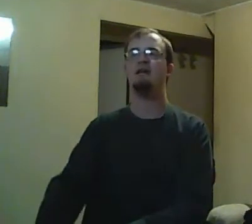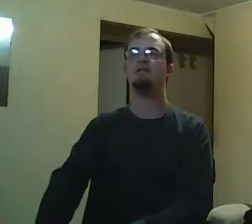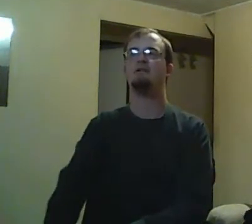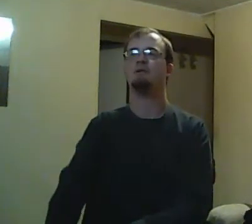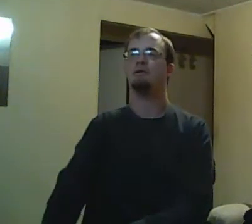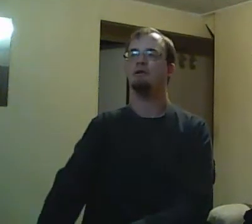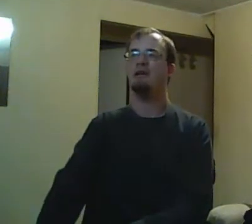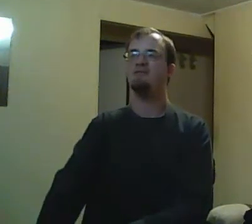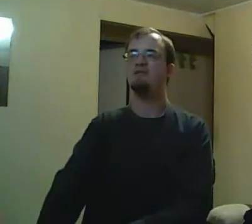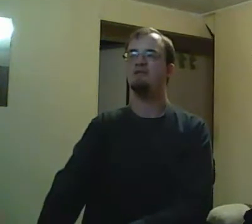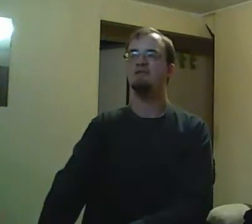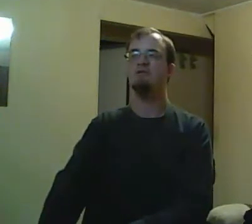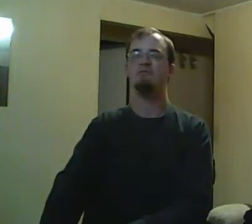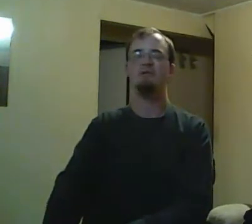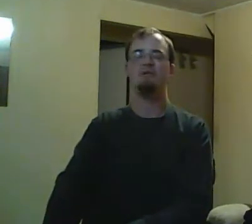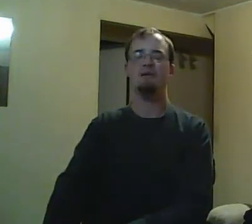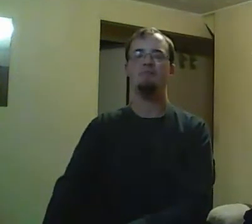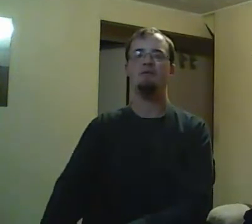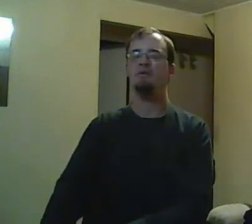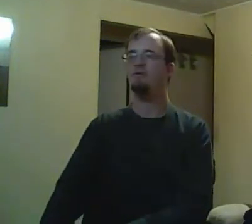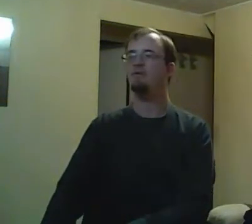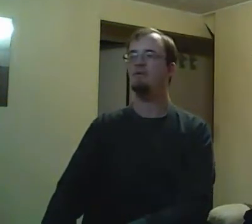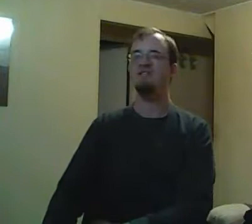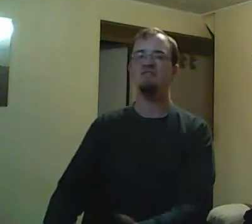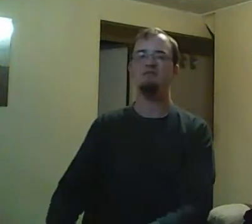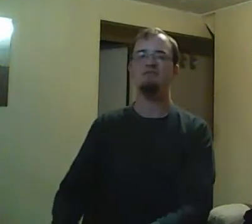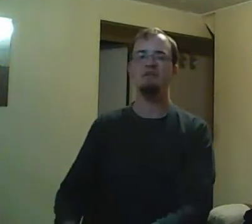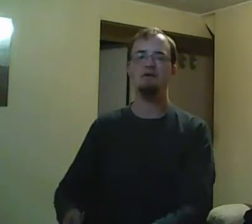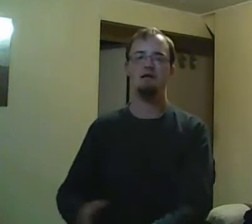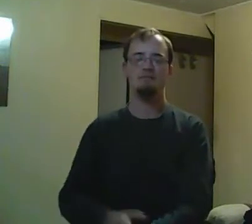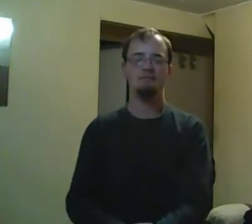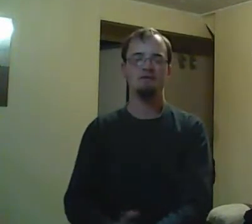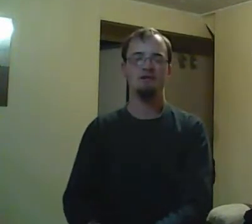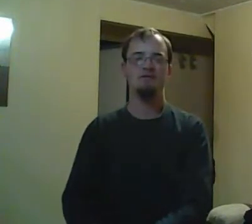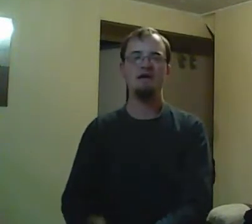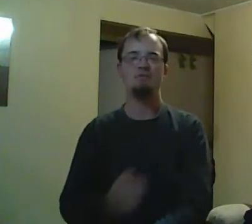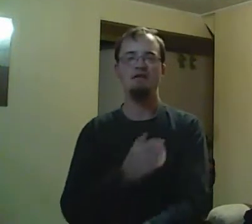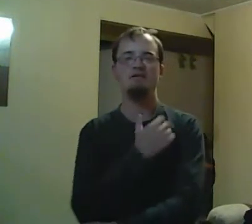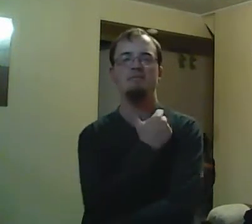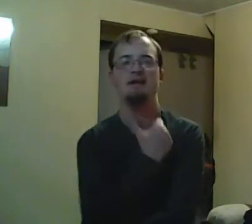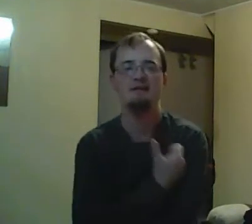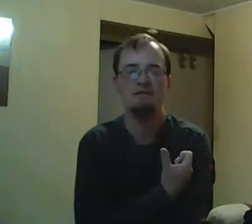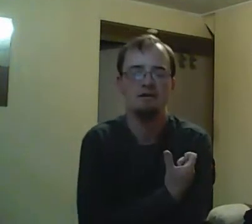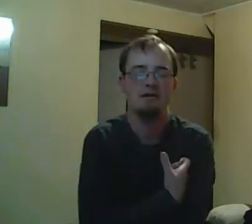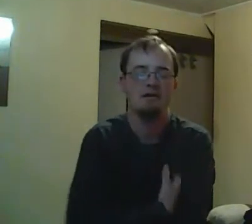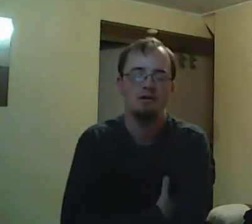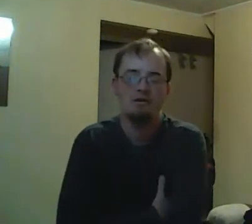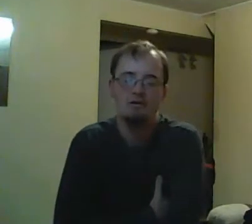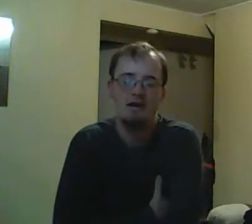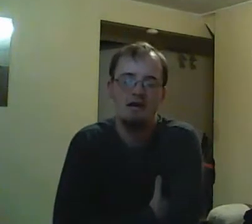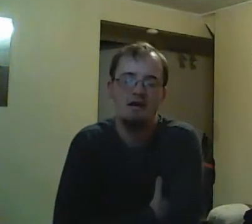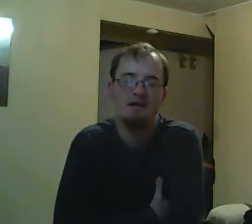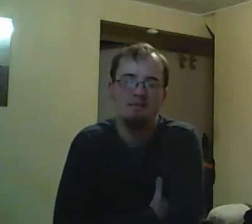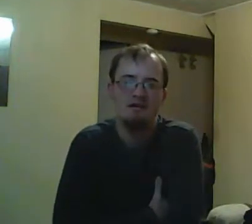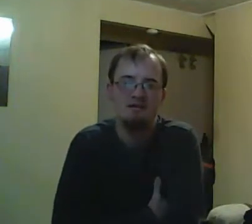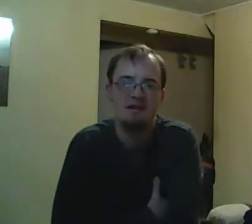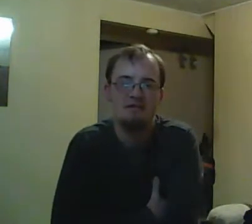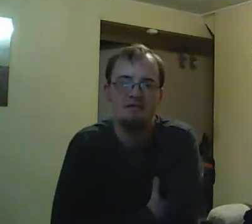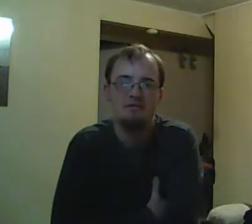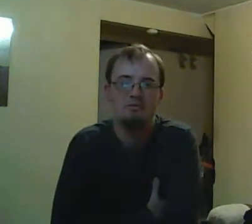club. Let's go. I don't think the drama club would do a musical. That's kind of off-putting. Drama and musical are